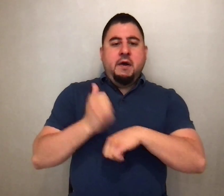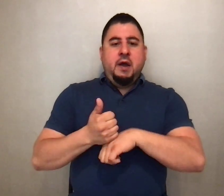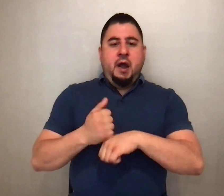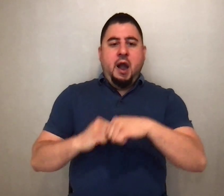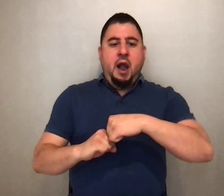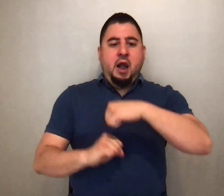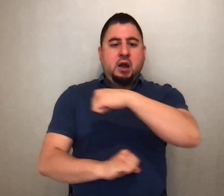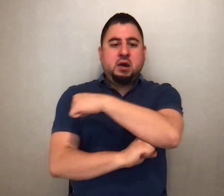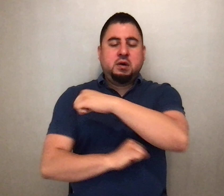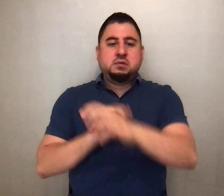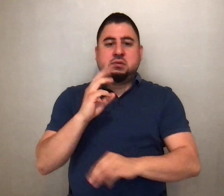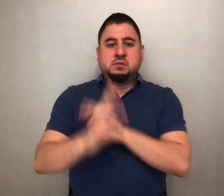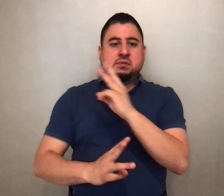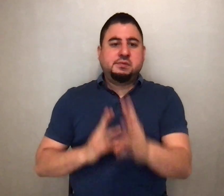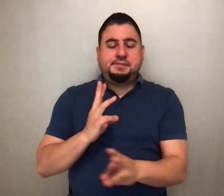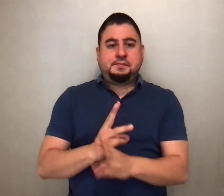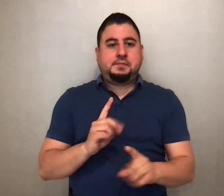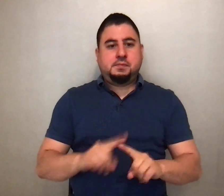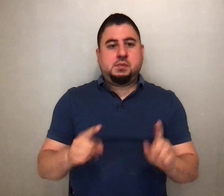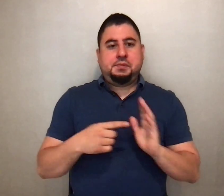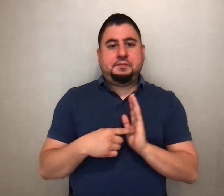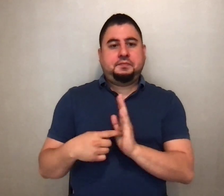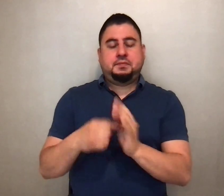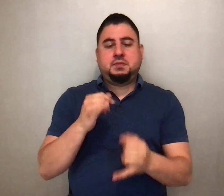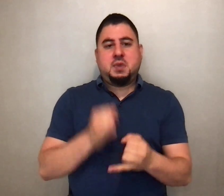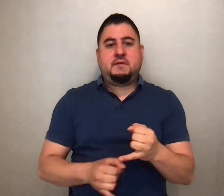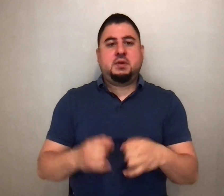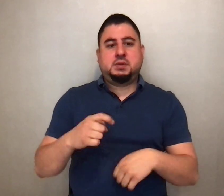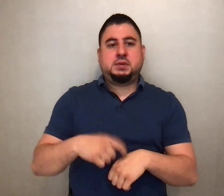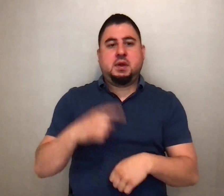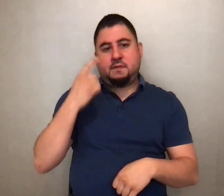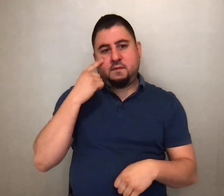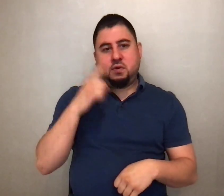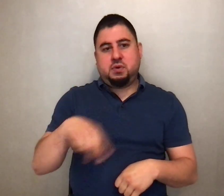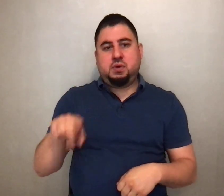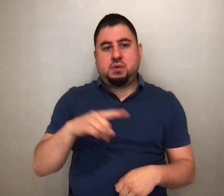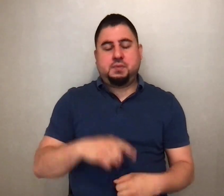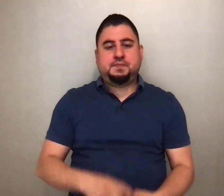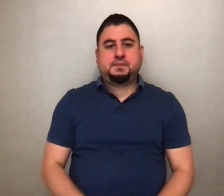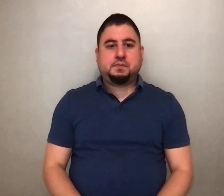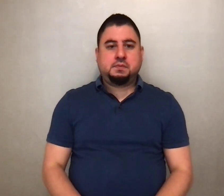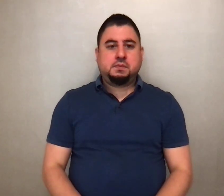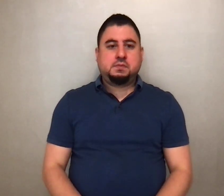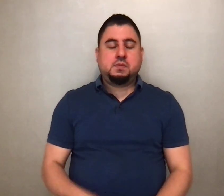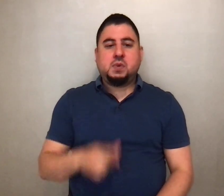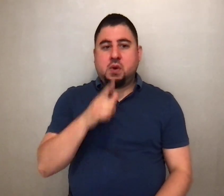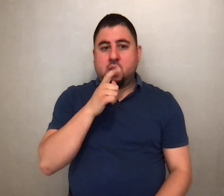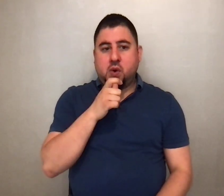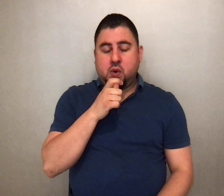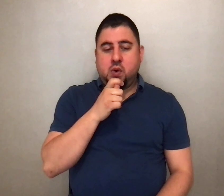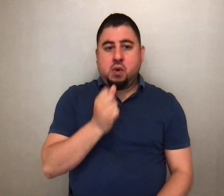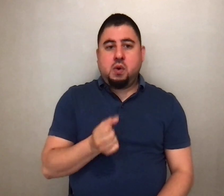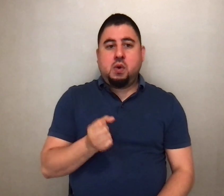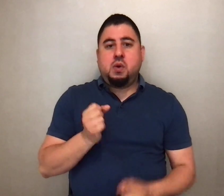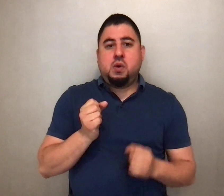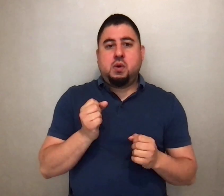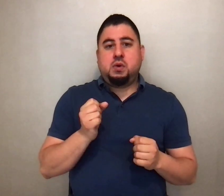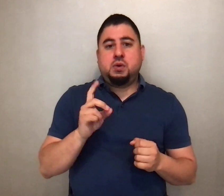but reveal in the final time for you, who through him believe in God, who